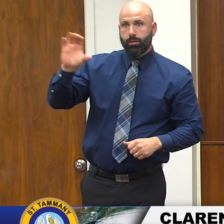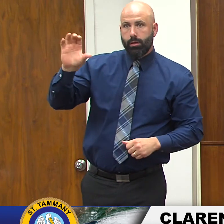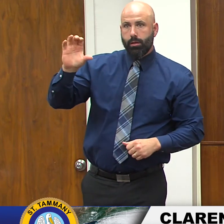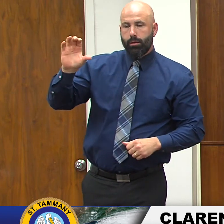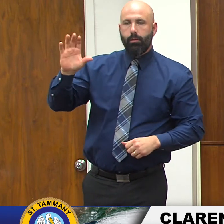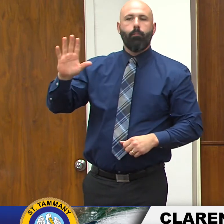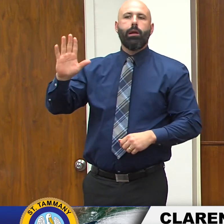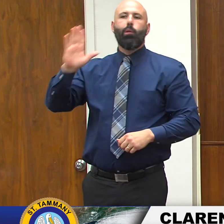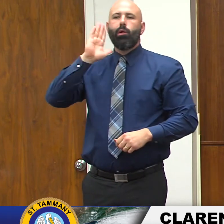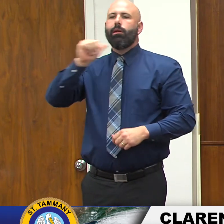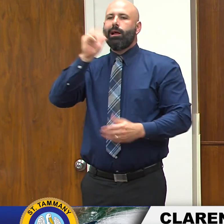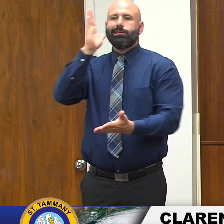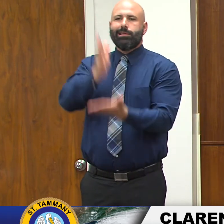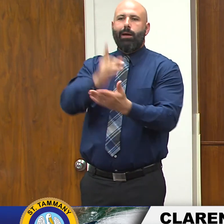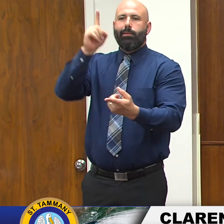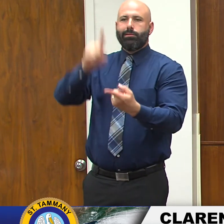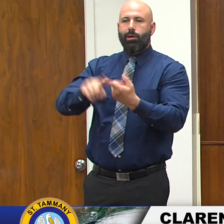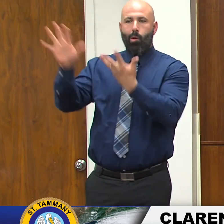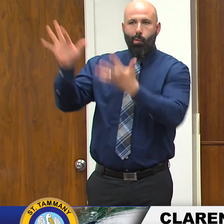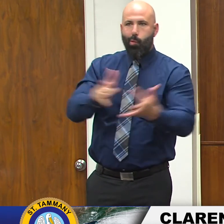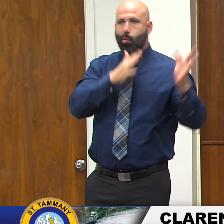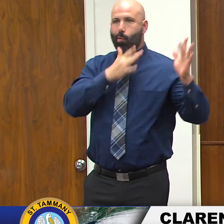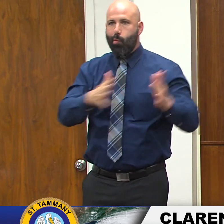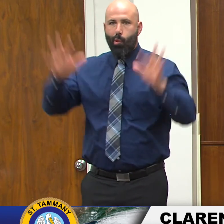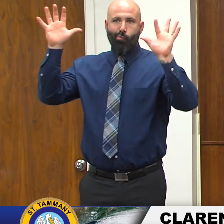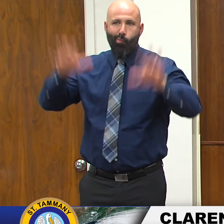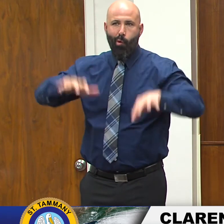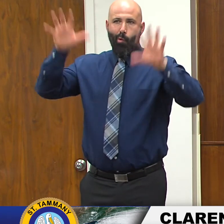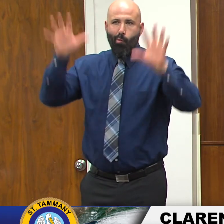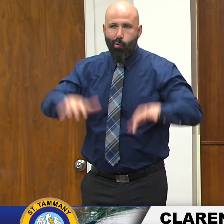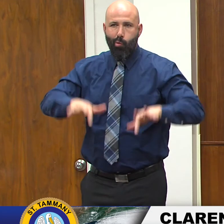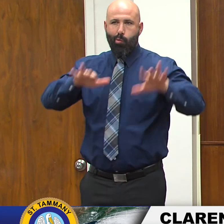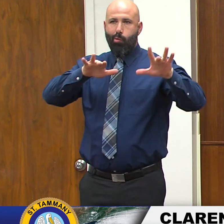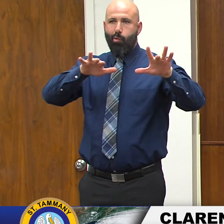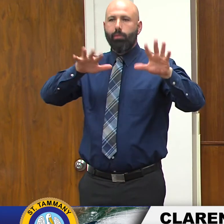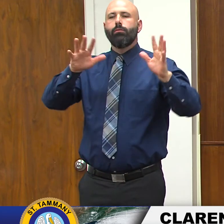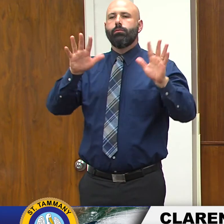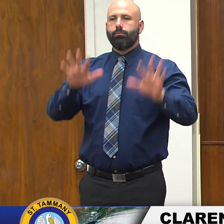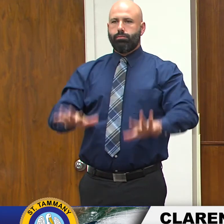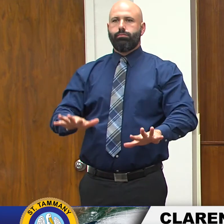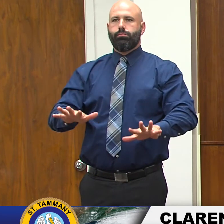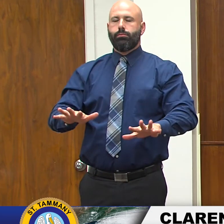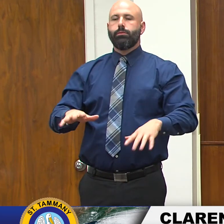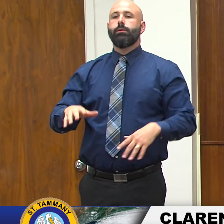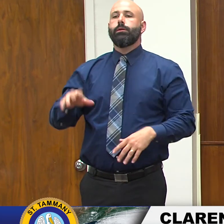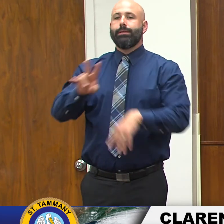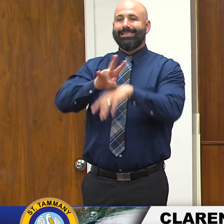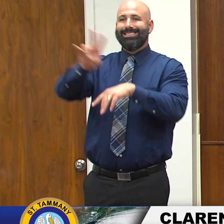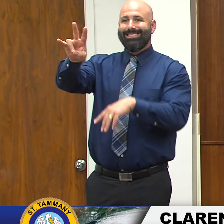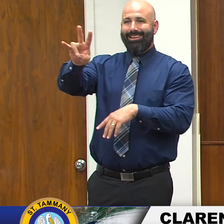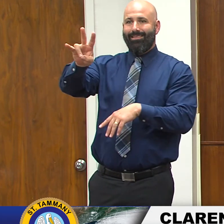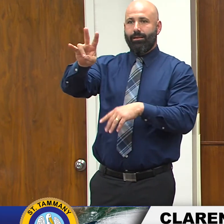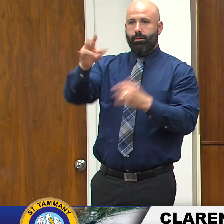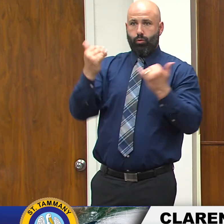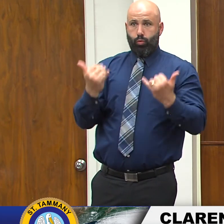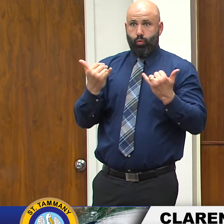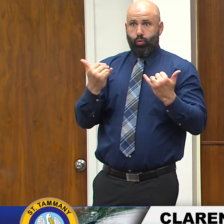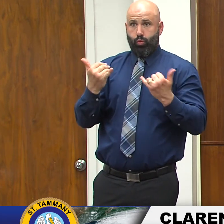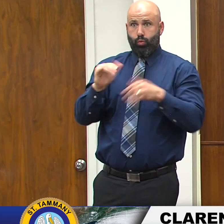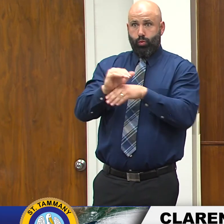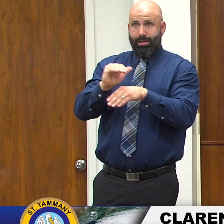this event is over with but starting at 7 pm tonight the eoc will be activated on 24 hour basis